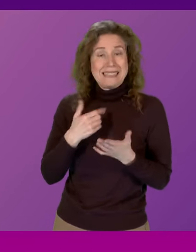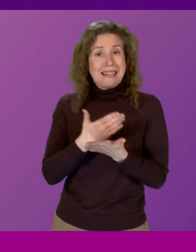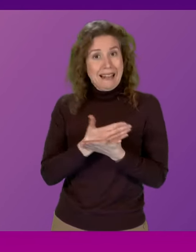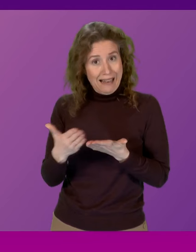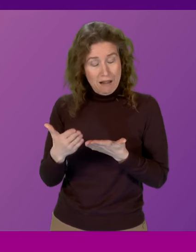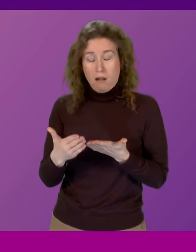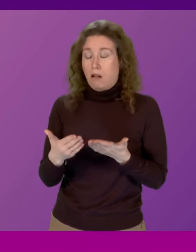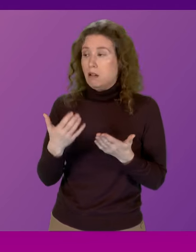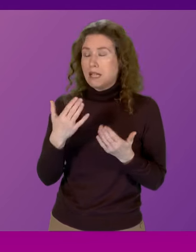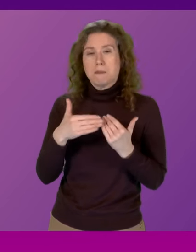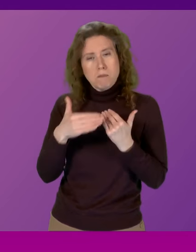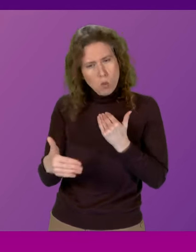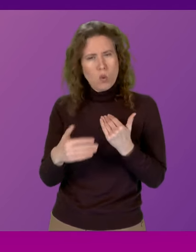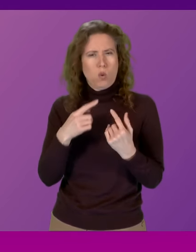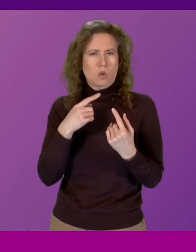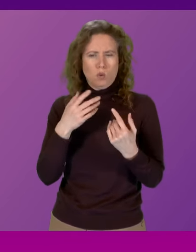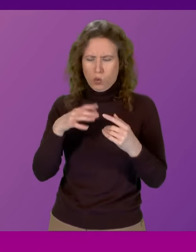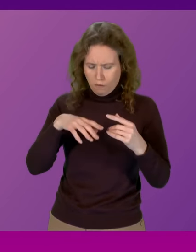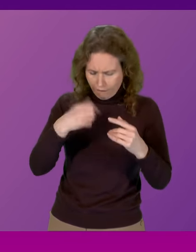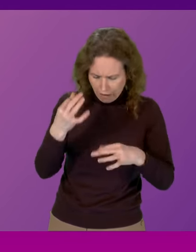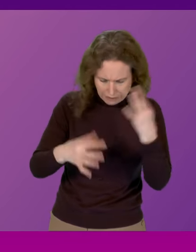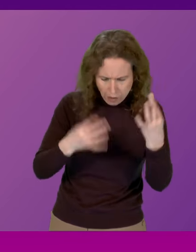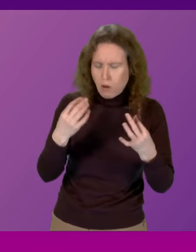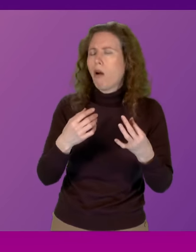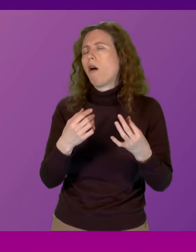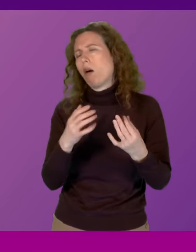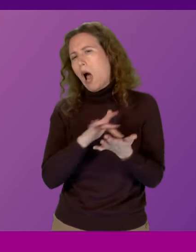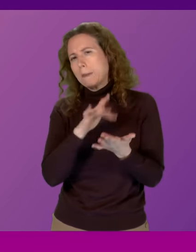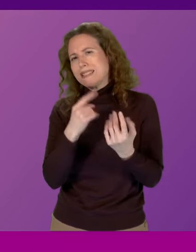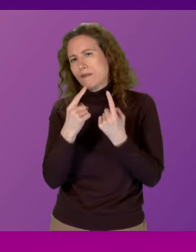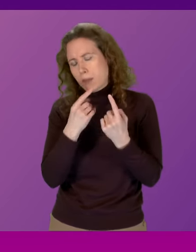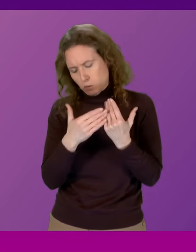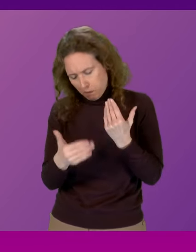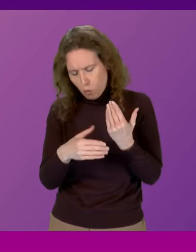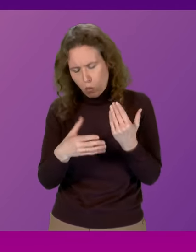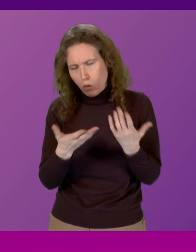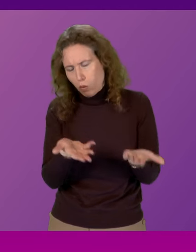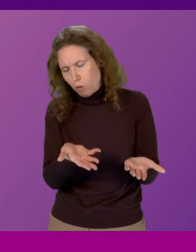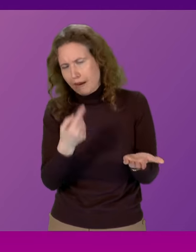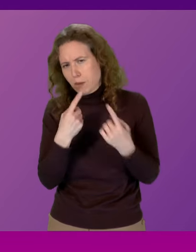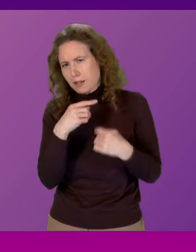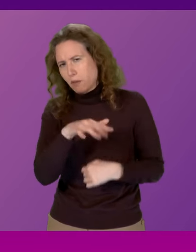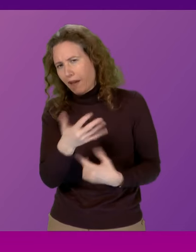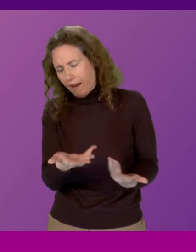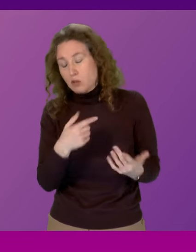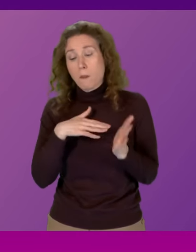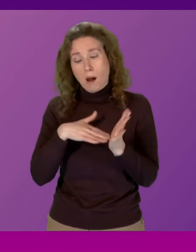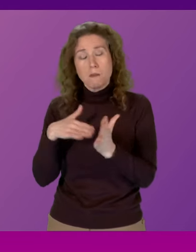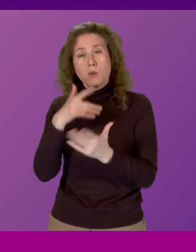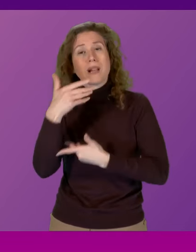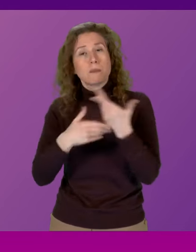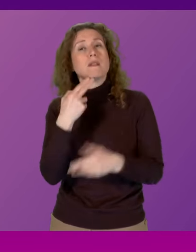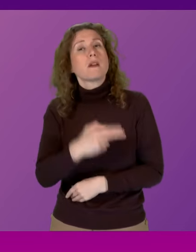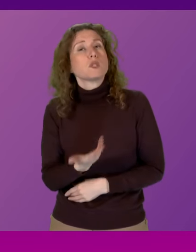that there is more that has been discovered in relation to the iPad and the expense. Michael Matheson will make that clear